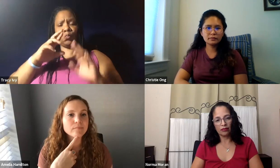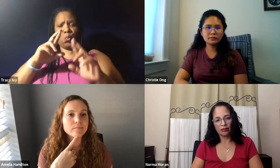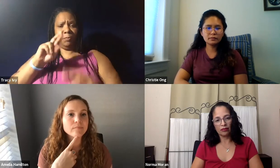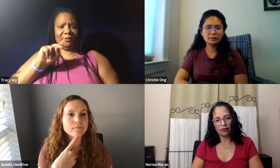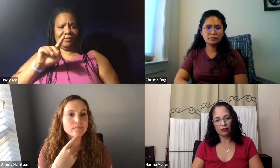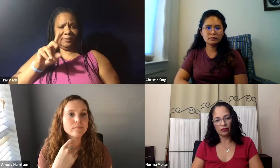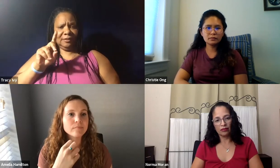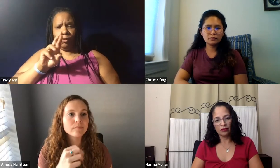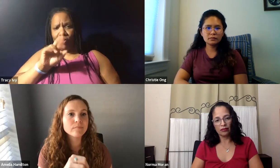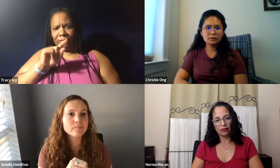This is Tracy again.